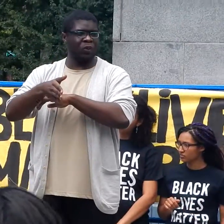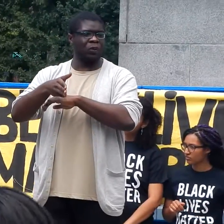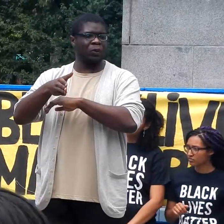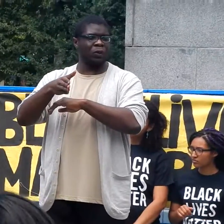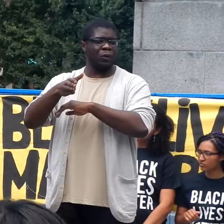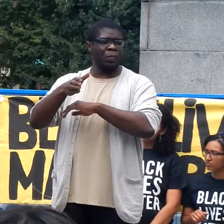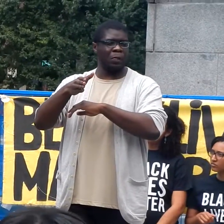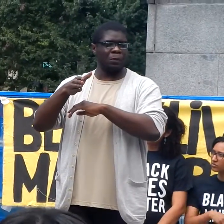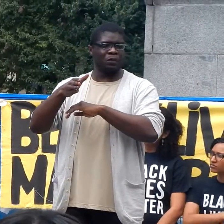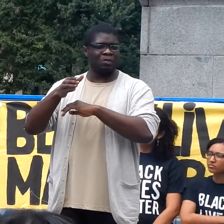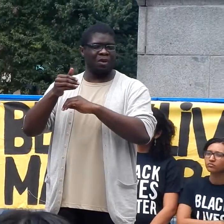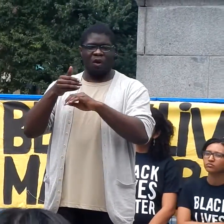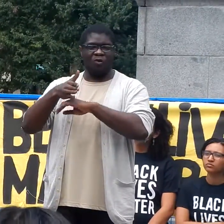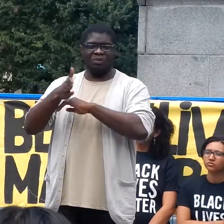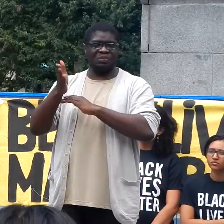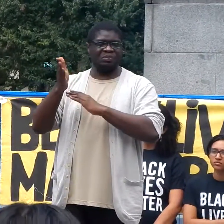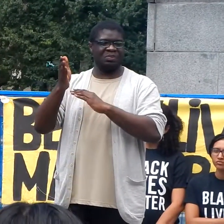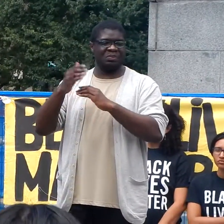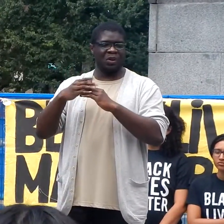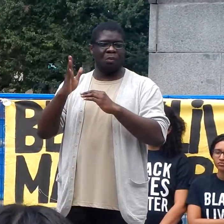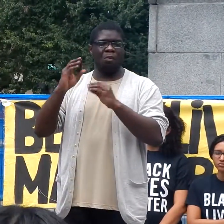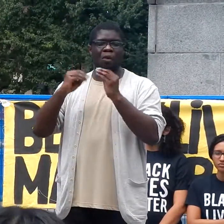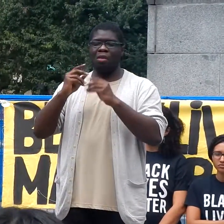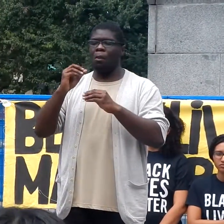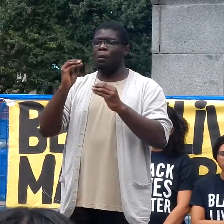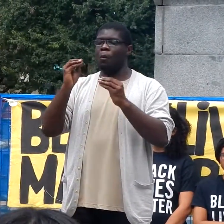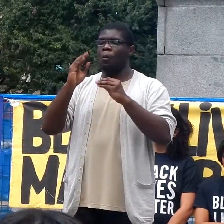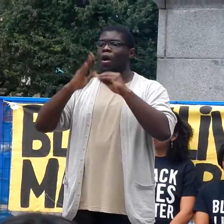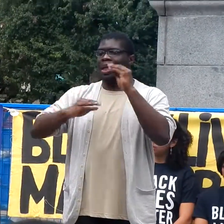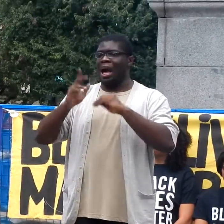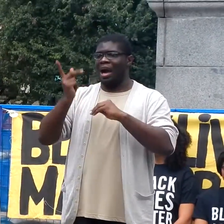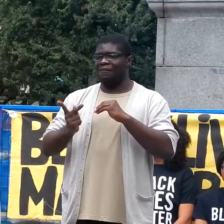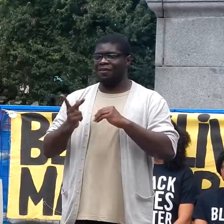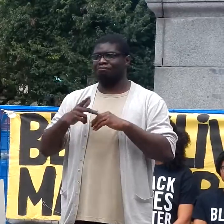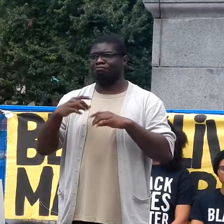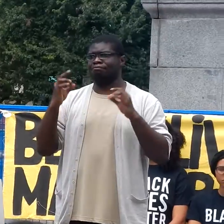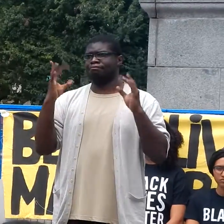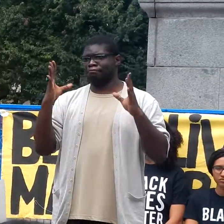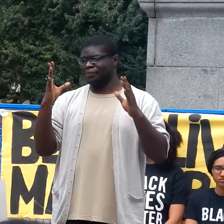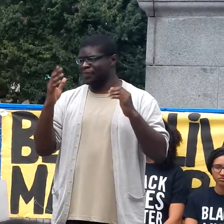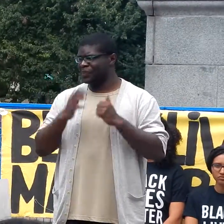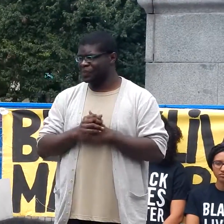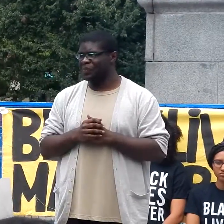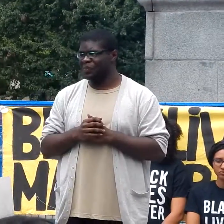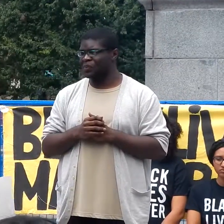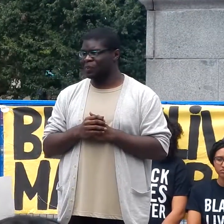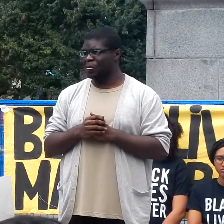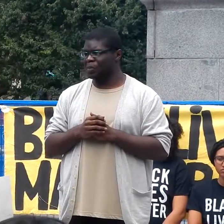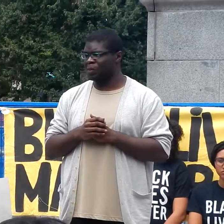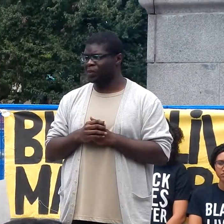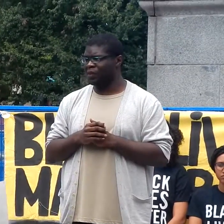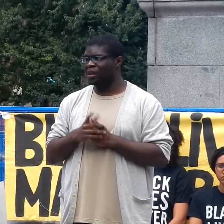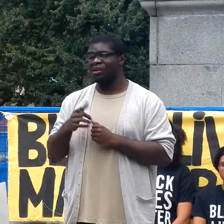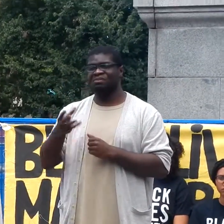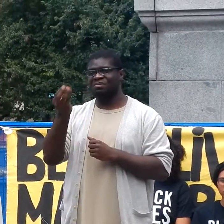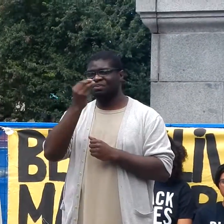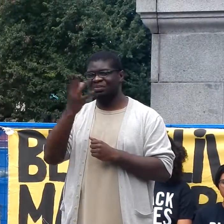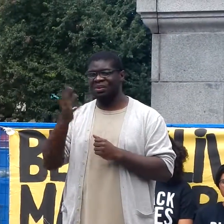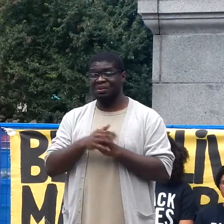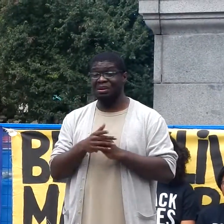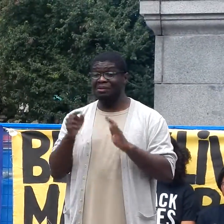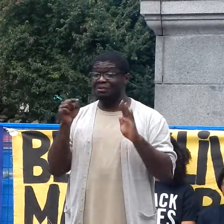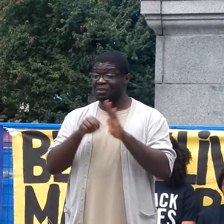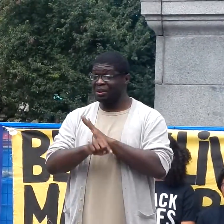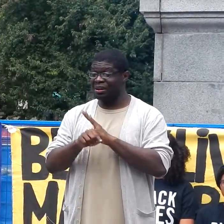and why should this matter to us here in blissful canada in this little mountain sheltered city on the west coast because let me tell you murder